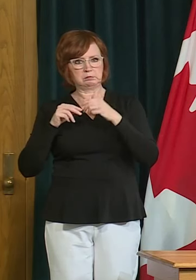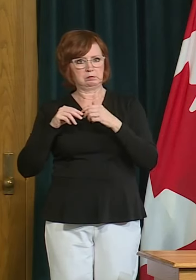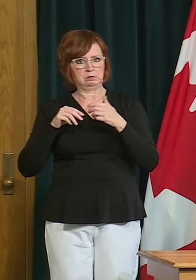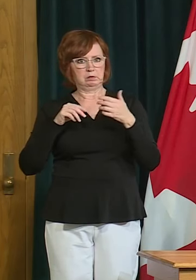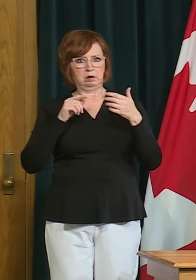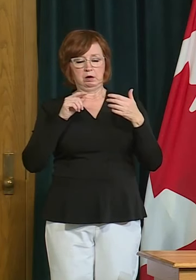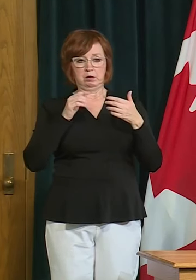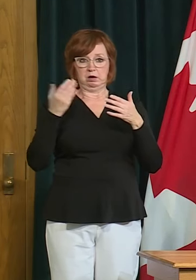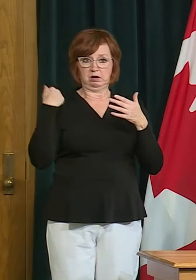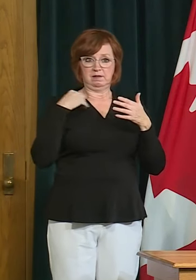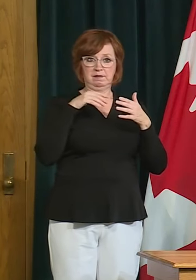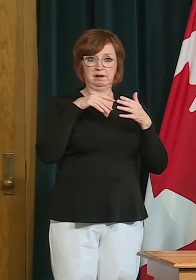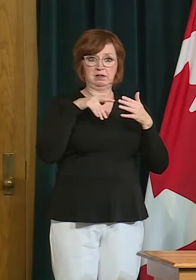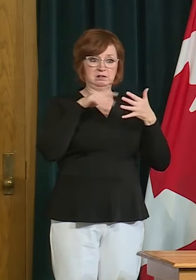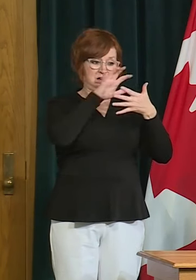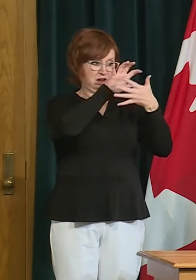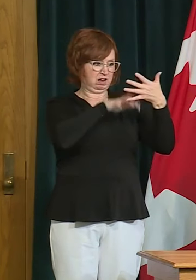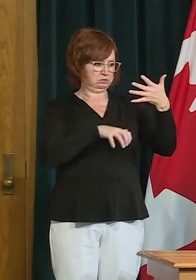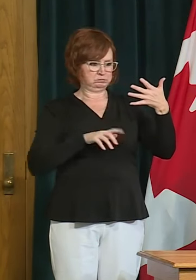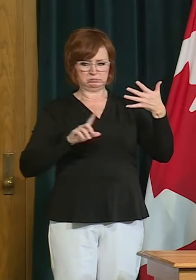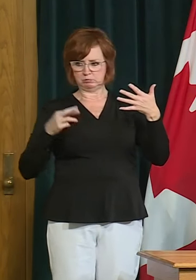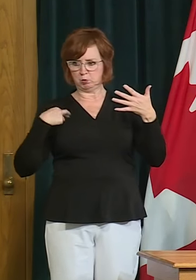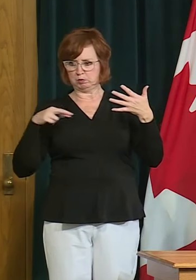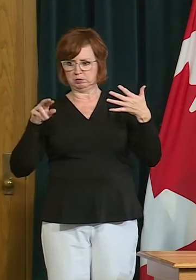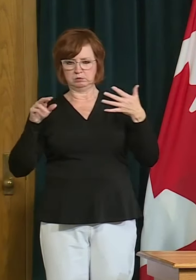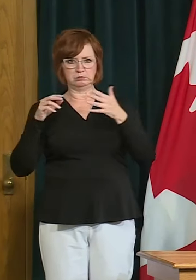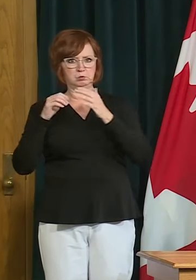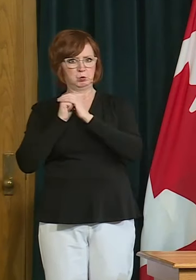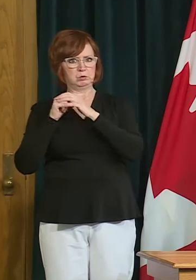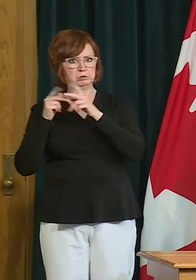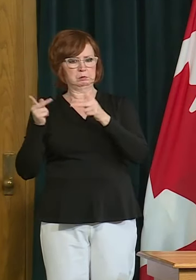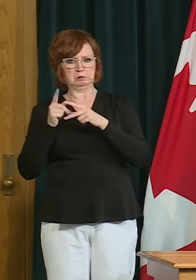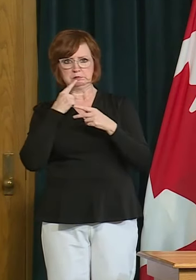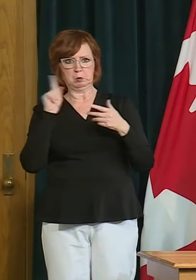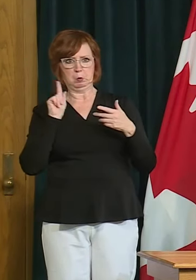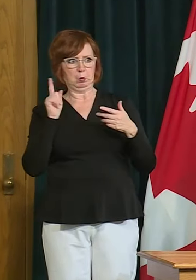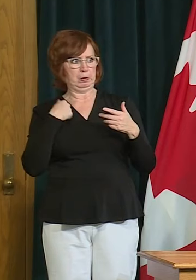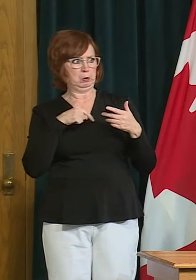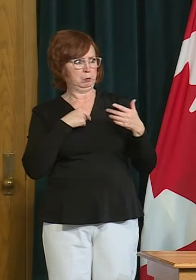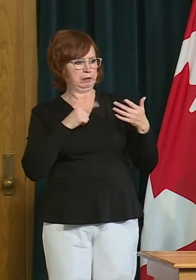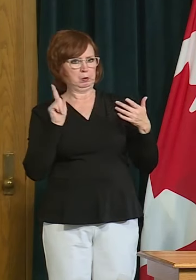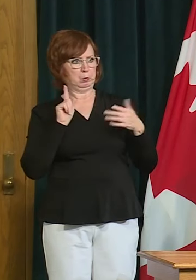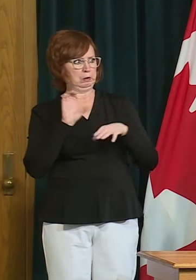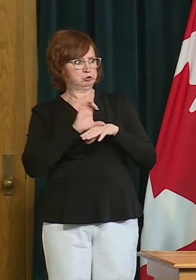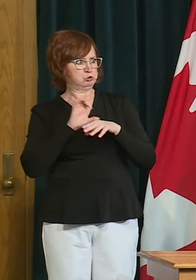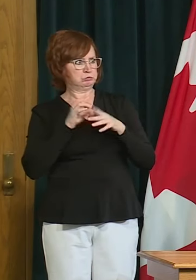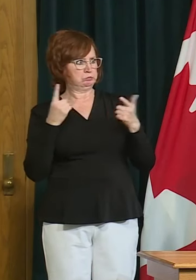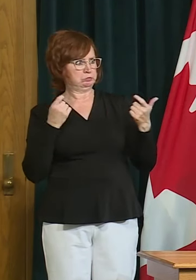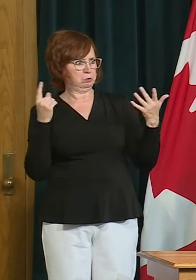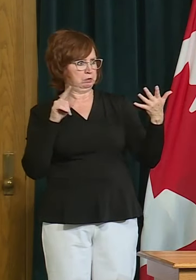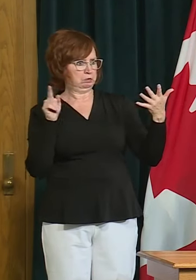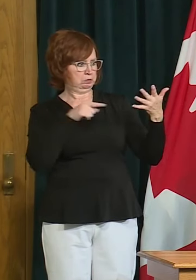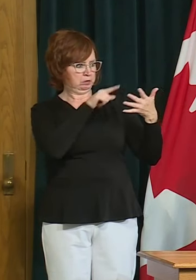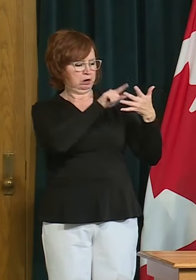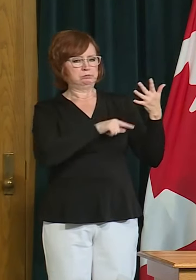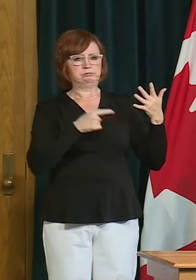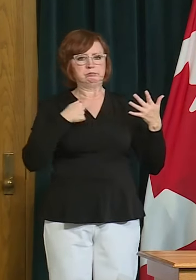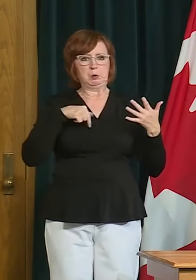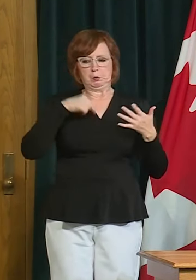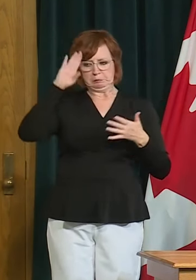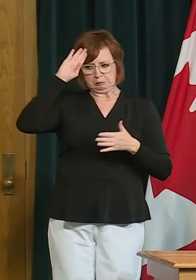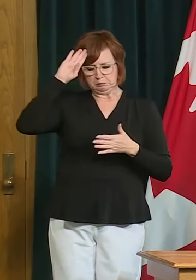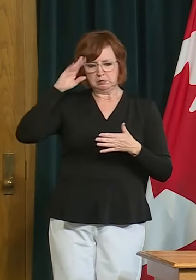our chief medical health officer and health officials and we do want to move on on those sectors of our opening our community and our economy